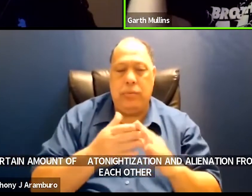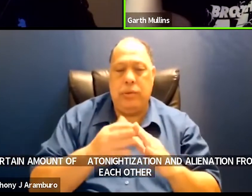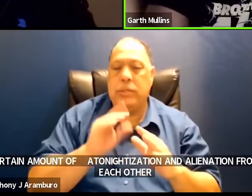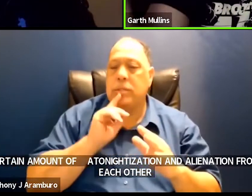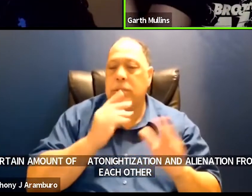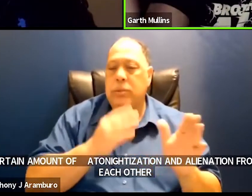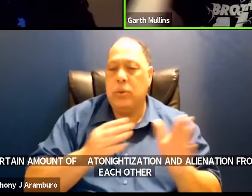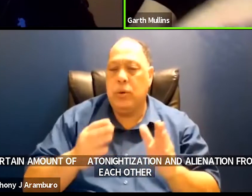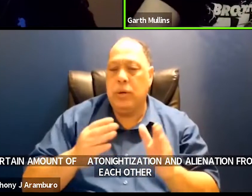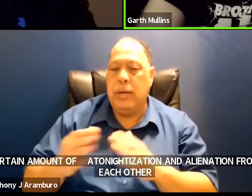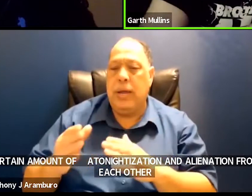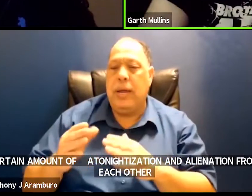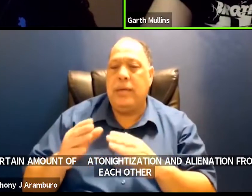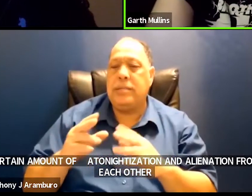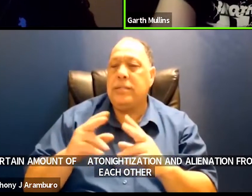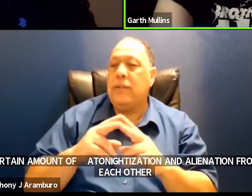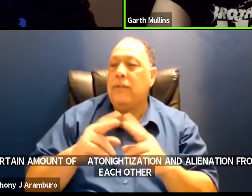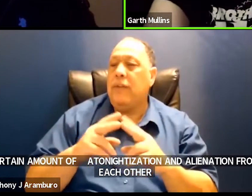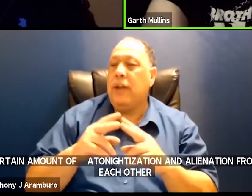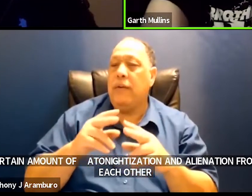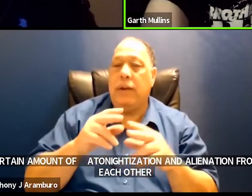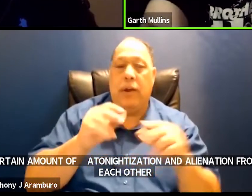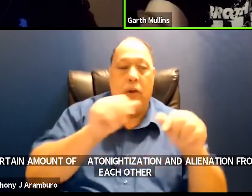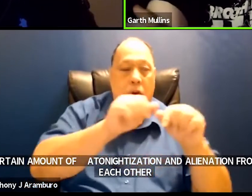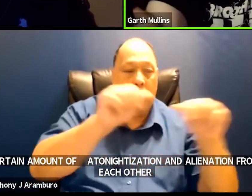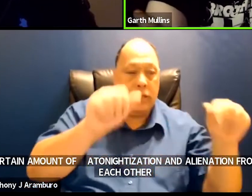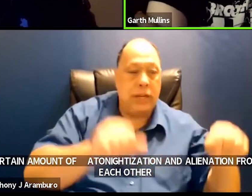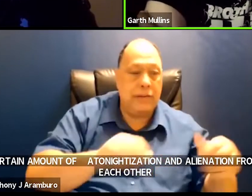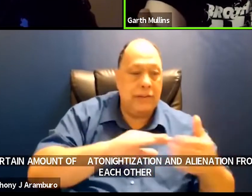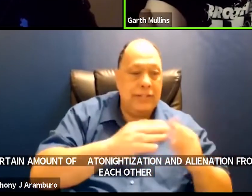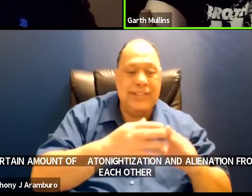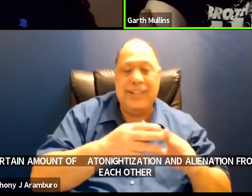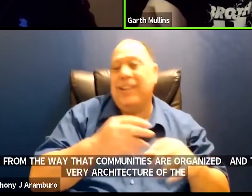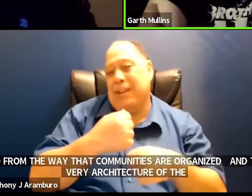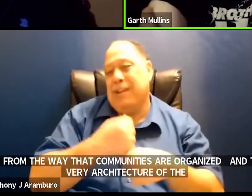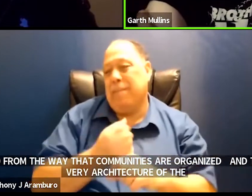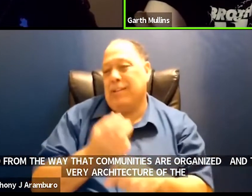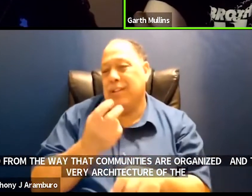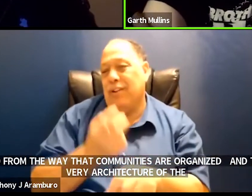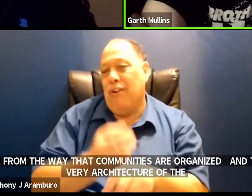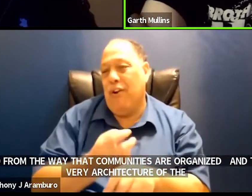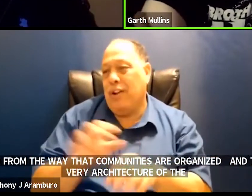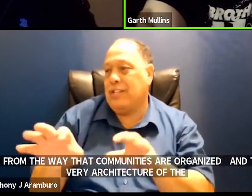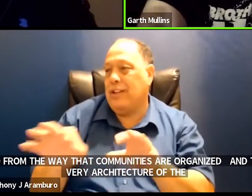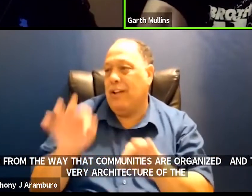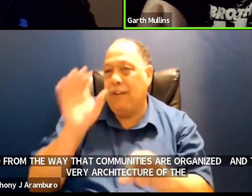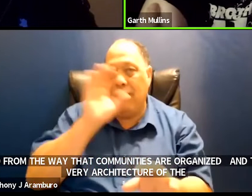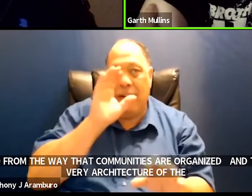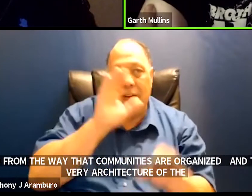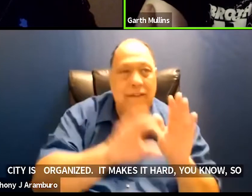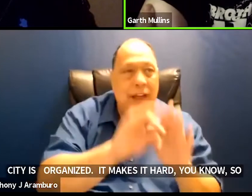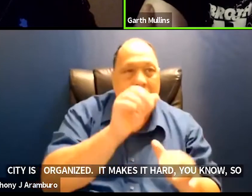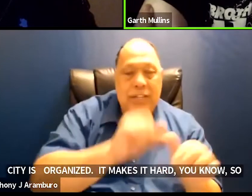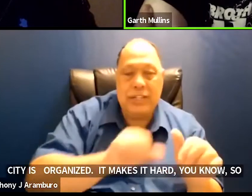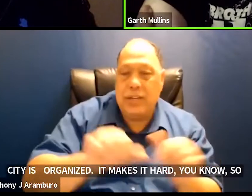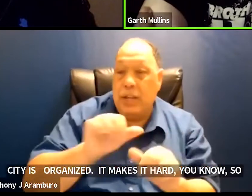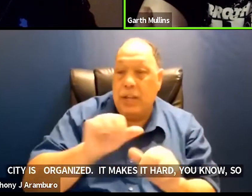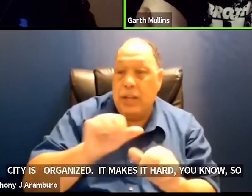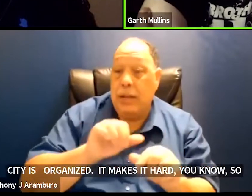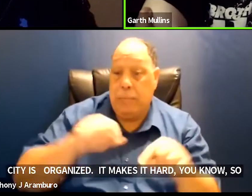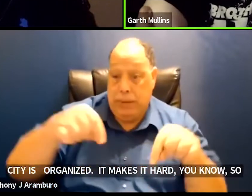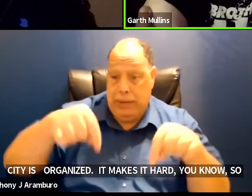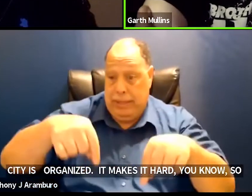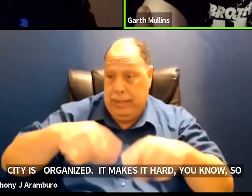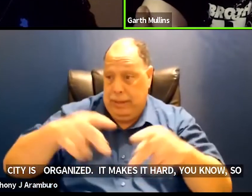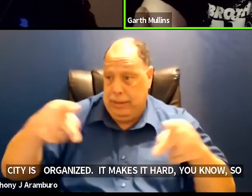or the very architecture of the city is organized it makes it hard you know and so finding each other in a place like this that's really that